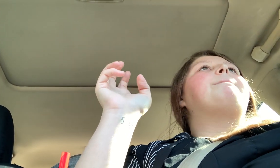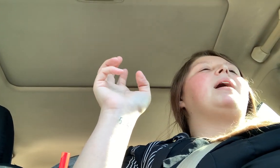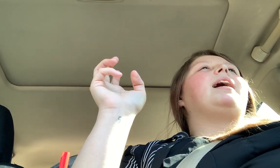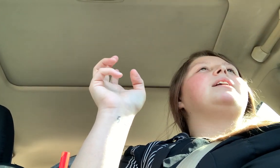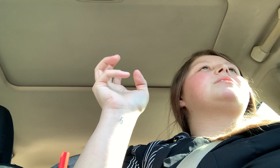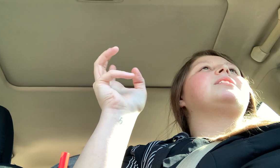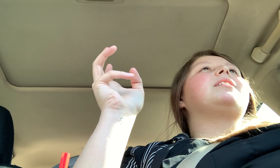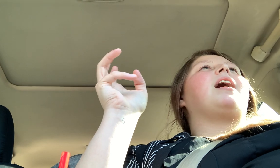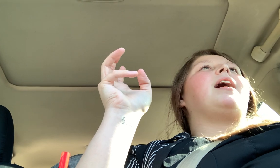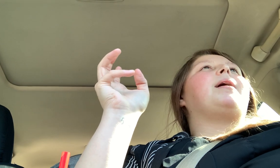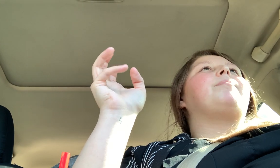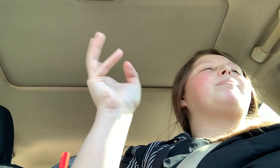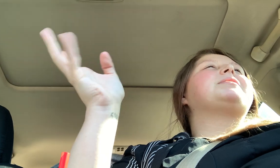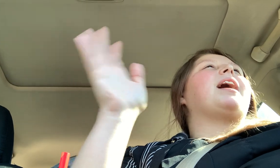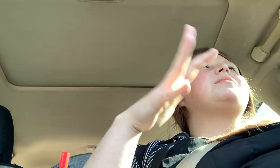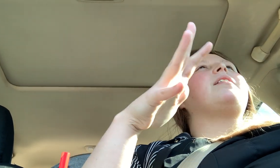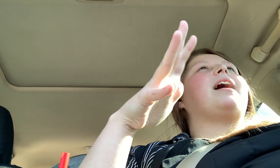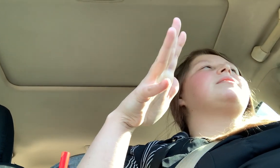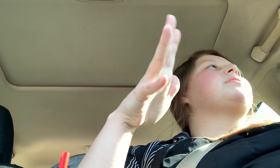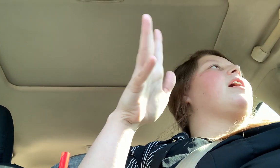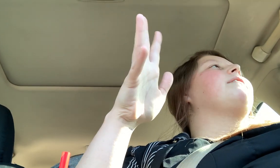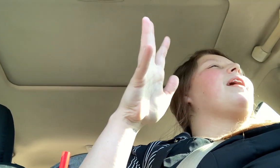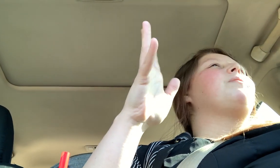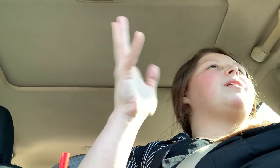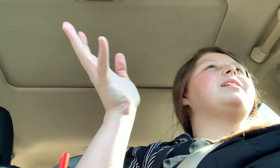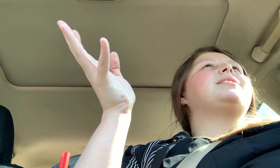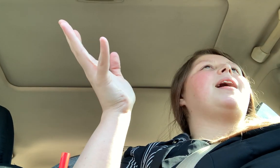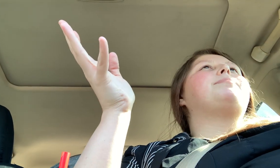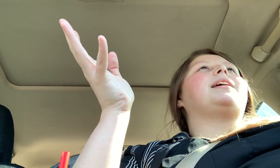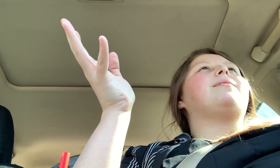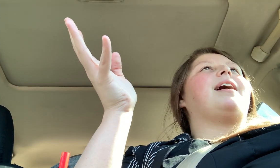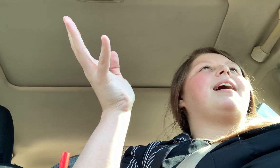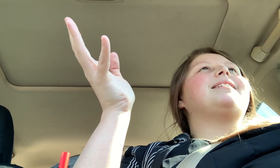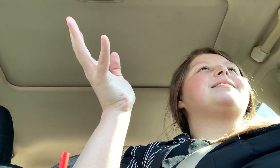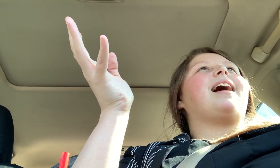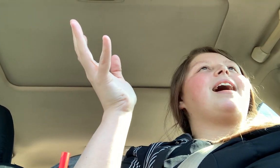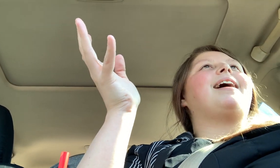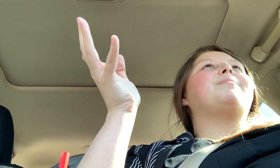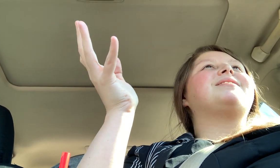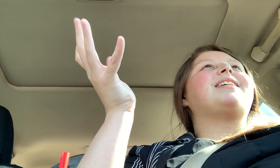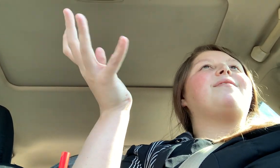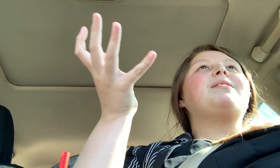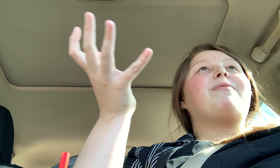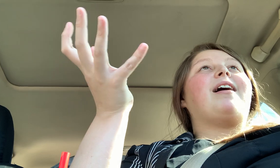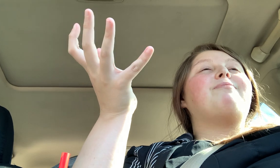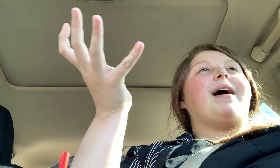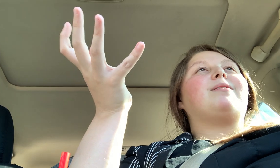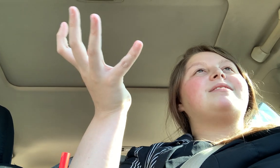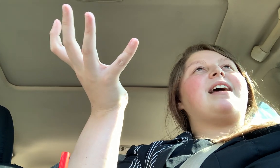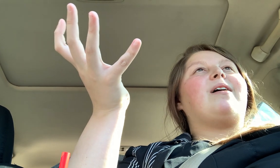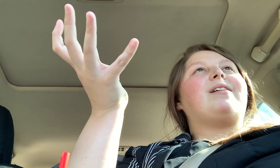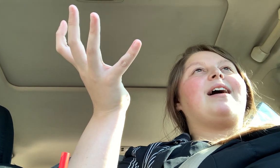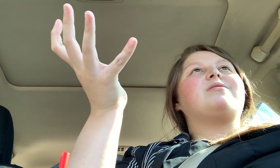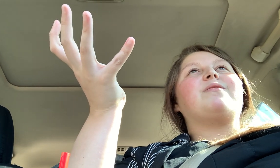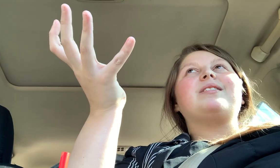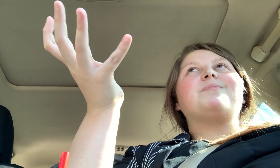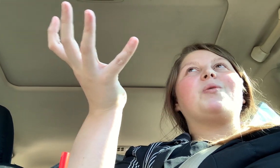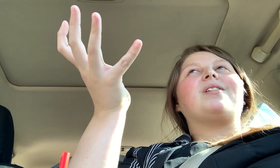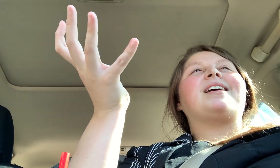But, um, besides all that stuff, I wanted to update you guys that I am 75 pounds down as of this morning.